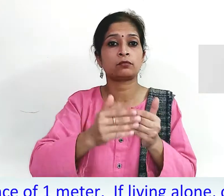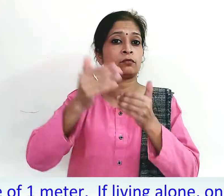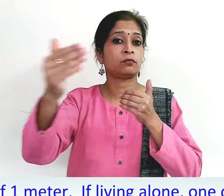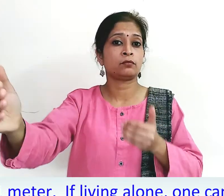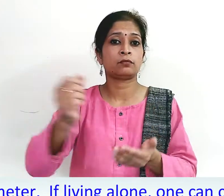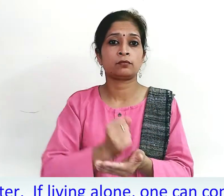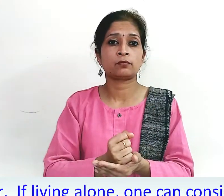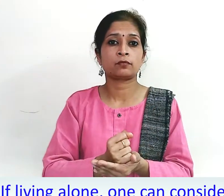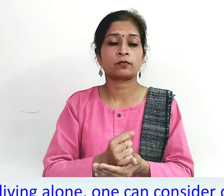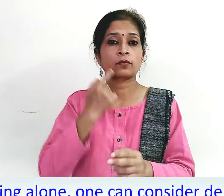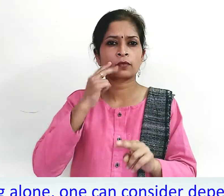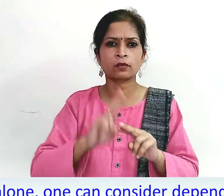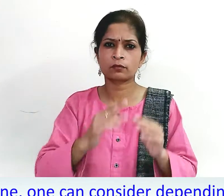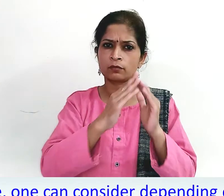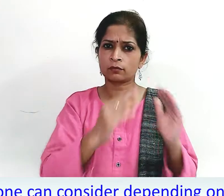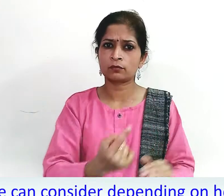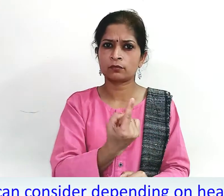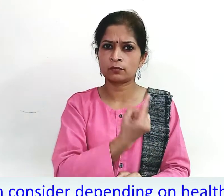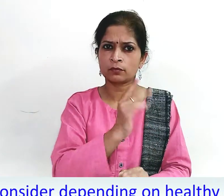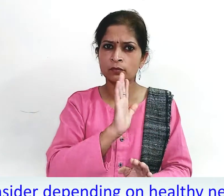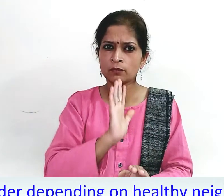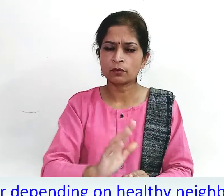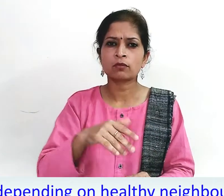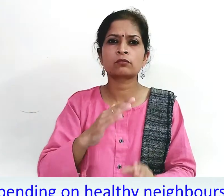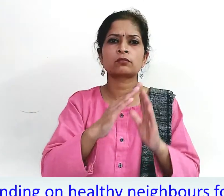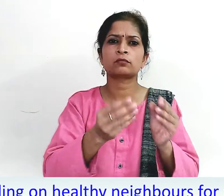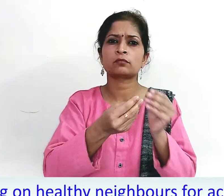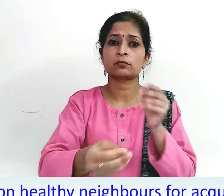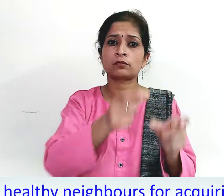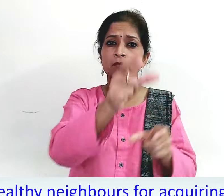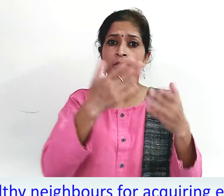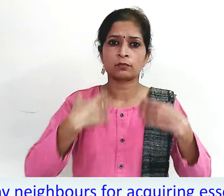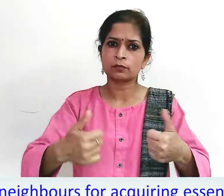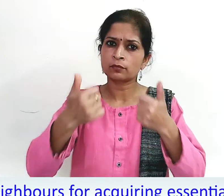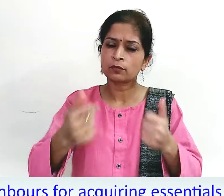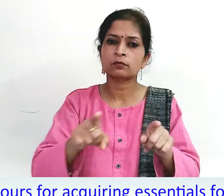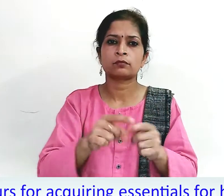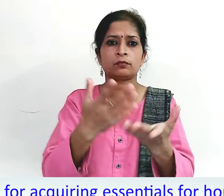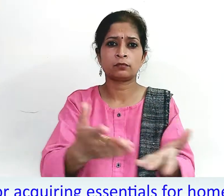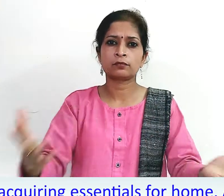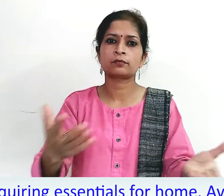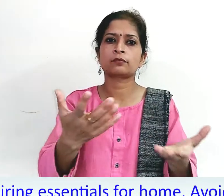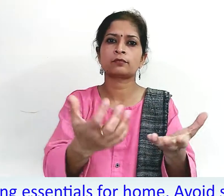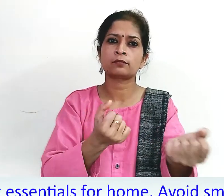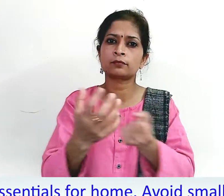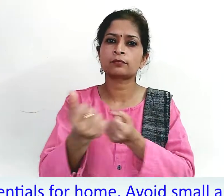If living alone, one can consider depending on healthy neighbors for acquiring essentials for home.